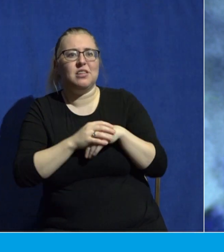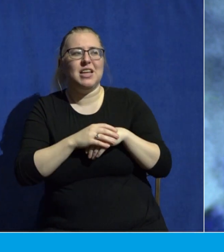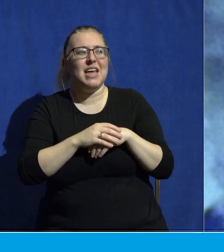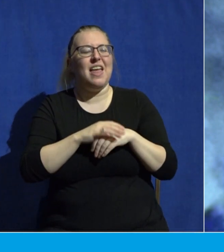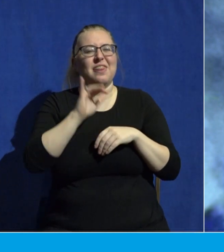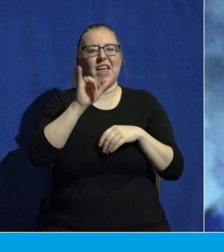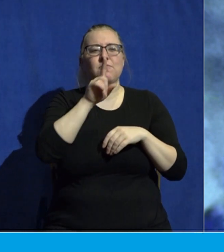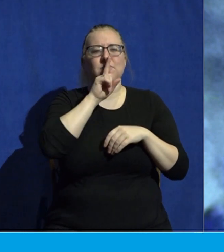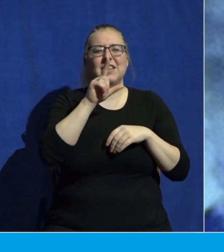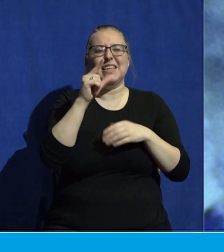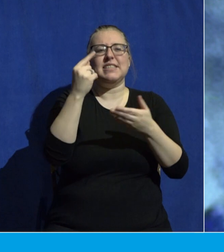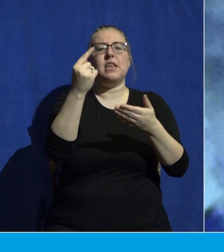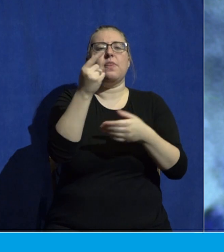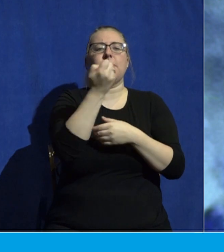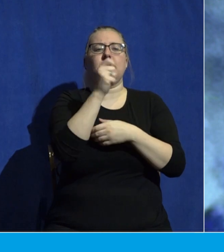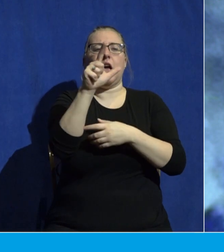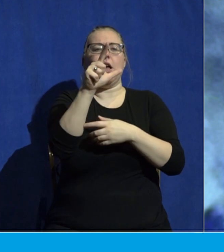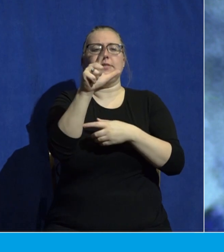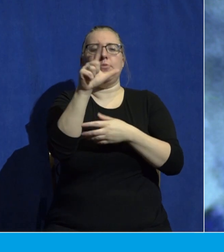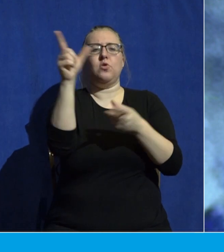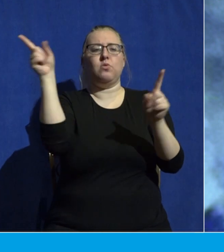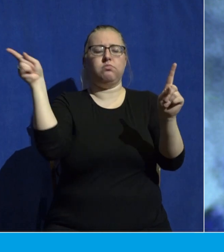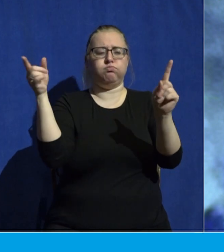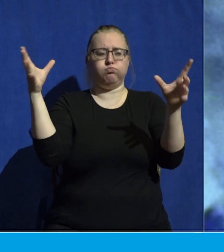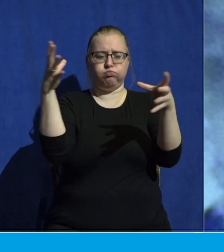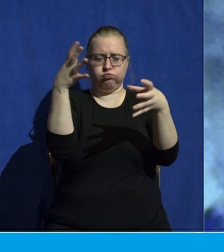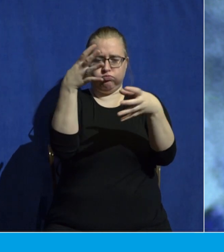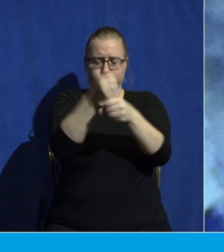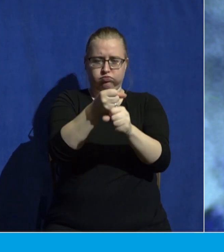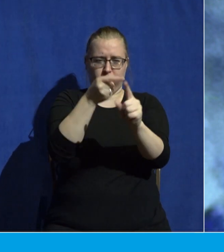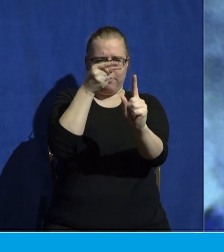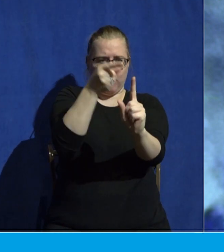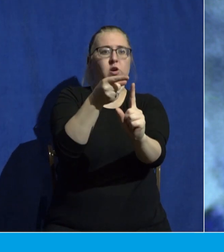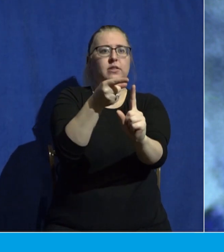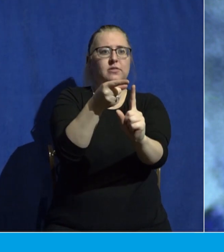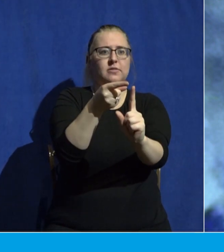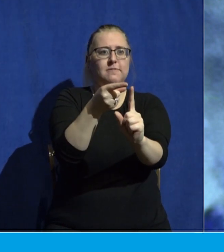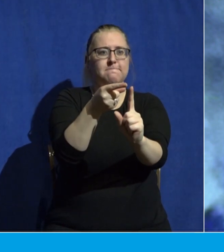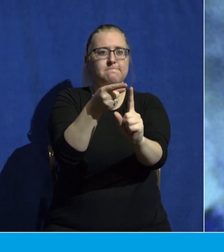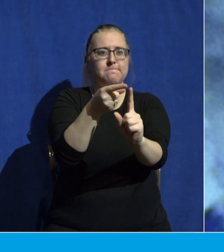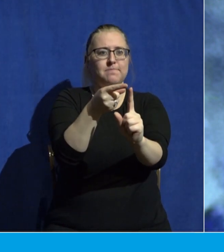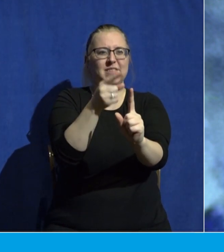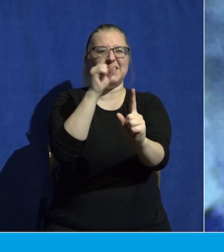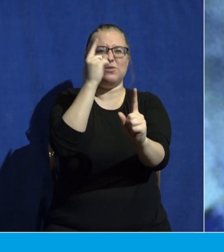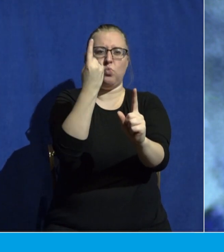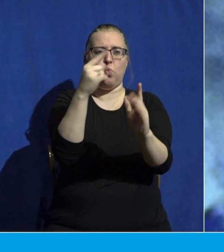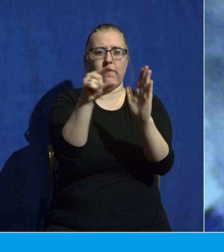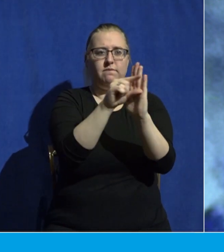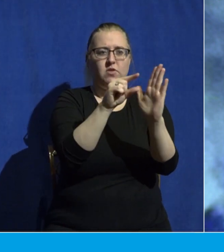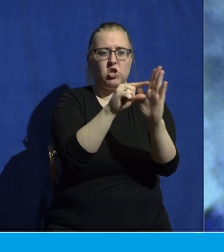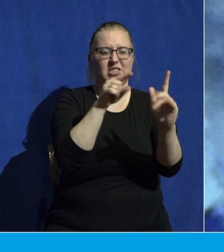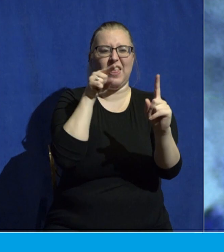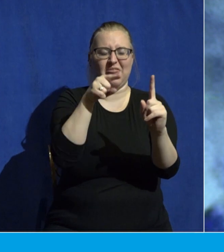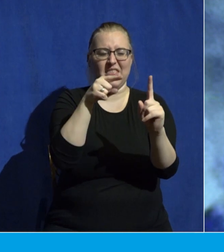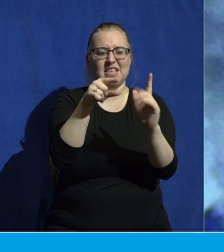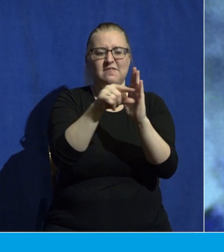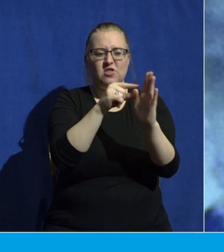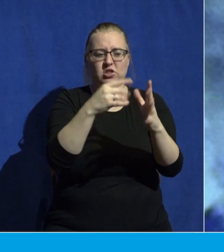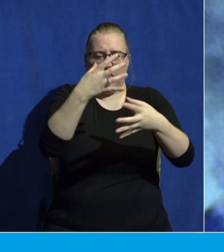seems to be a good description of it. In so many ways, this verse is a synopsis of God's message to